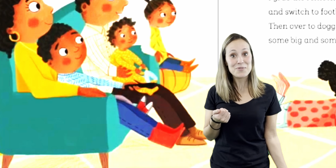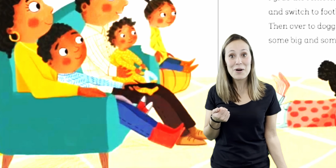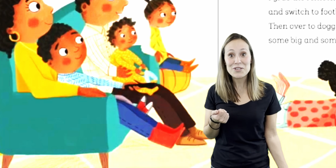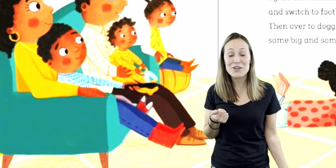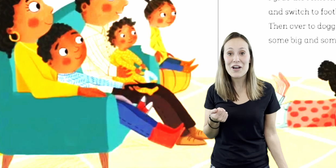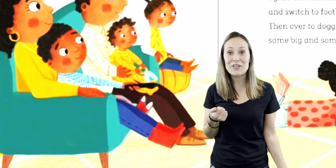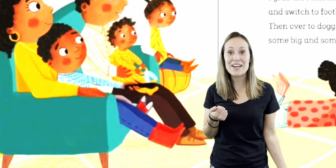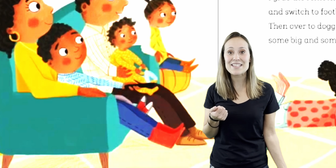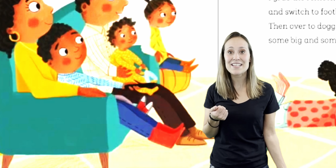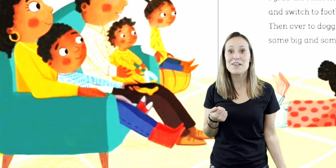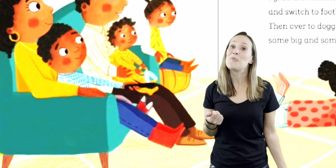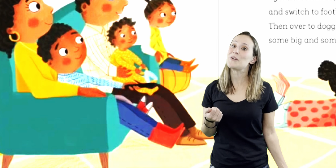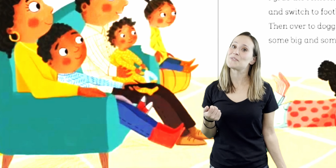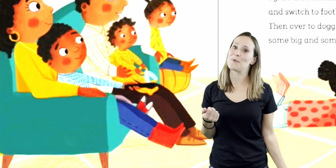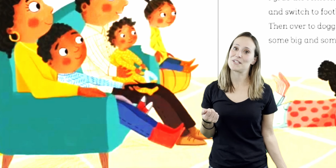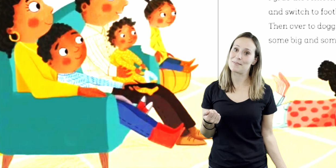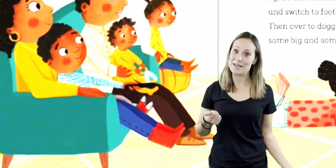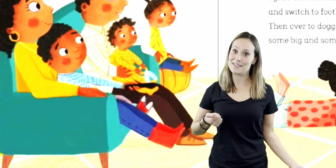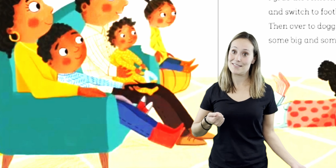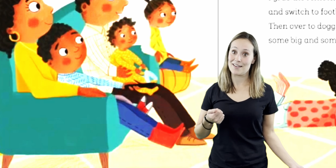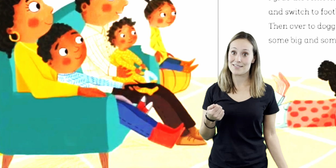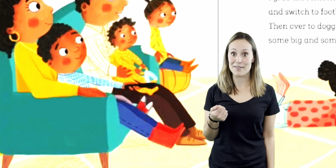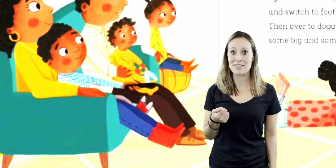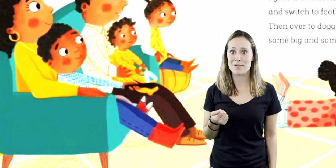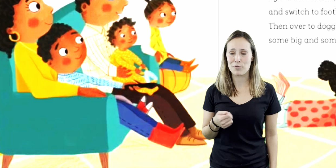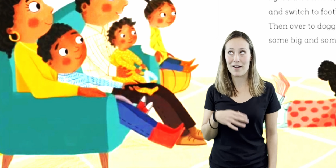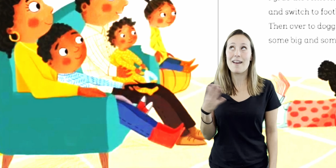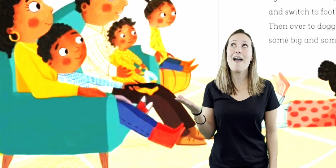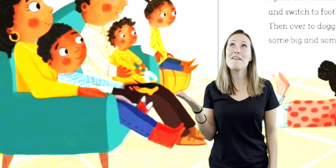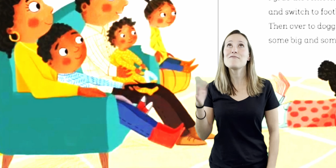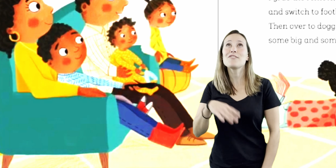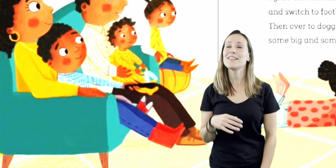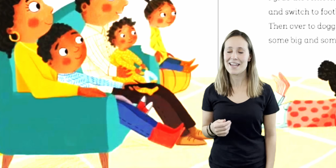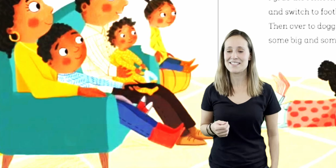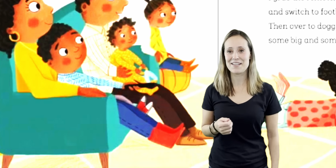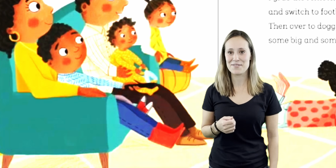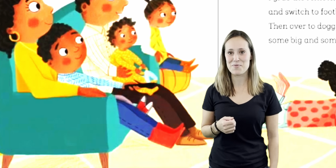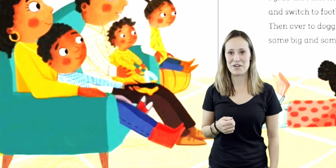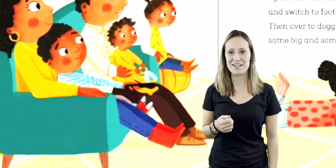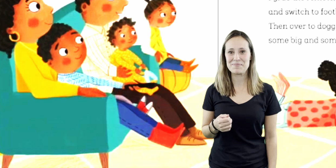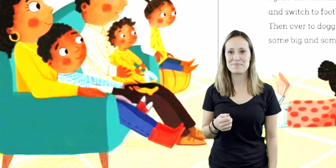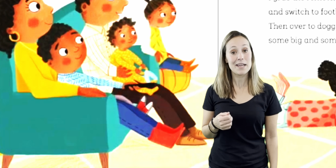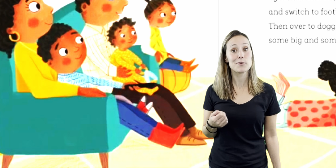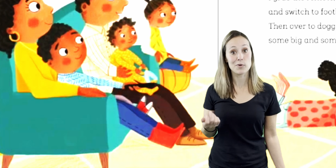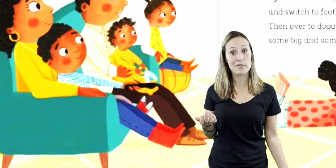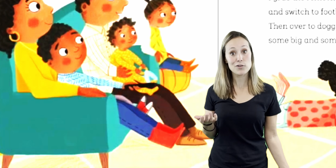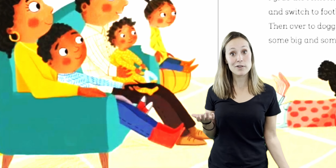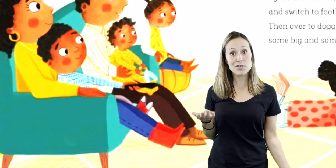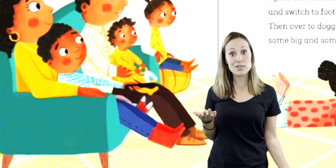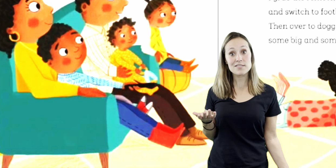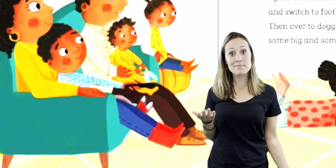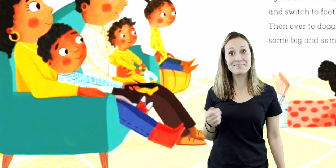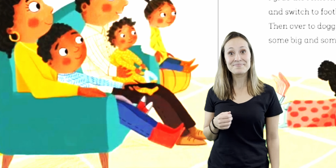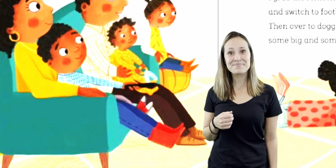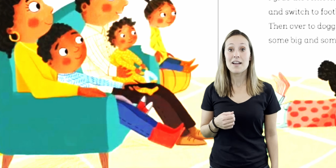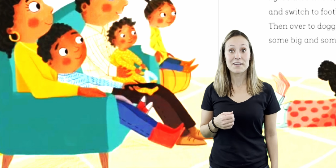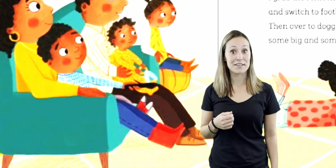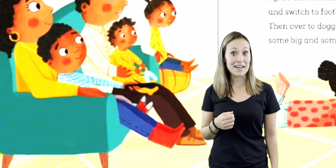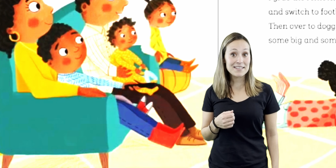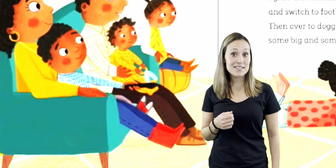that you like to watch on holidays? We used to watch the Macy's Thanksgiving Day Parade every Thanksgiving morning. It was one of our traditions.